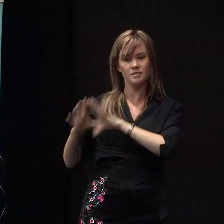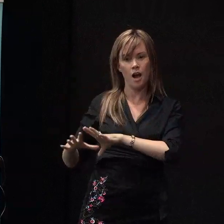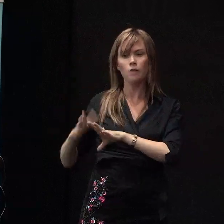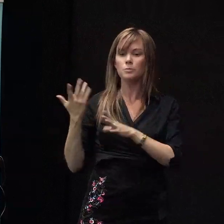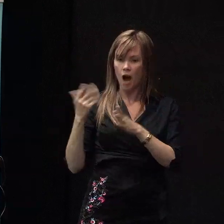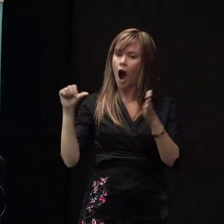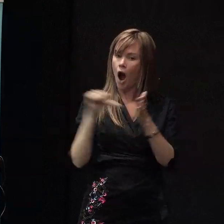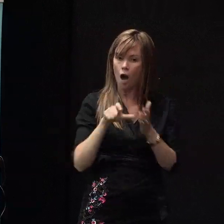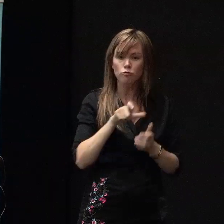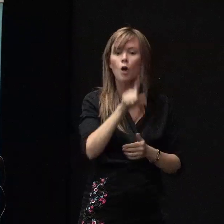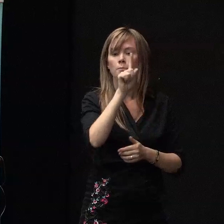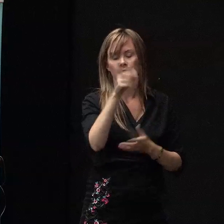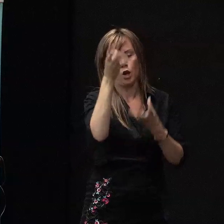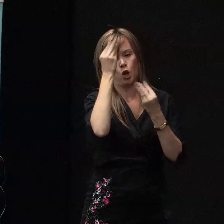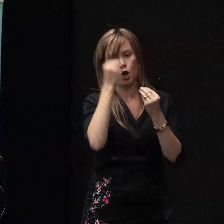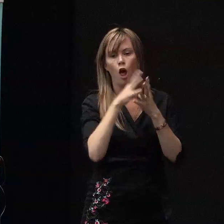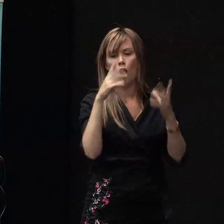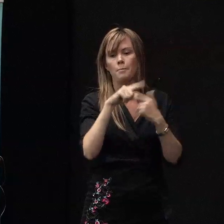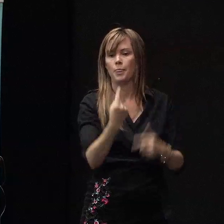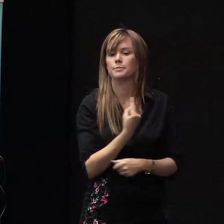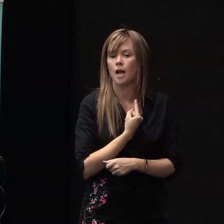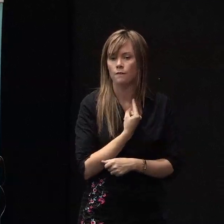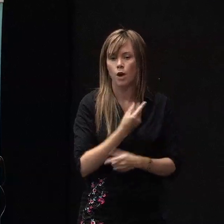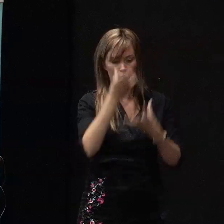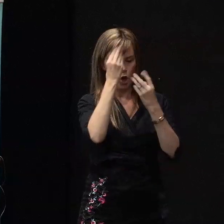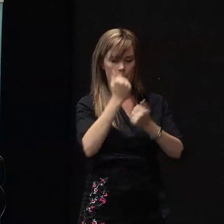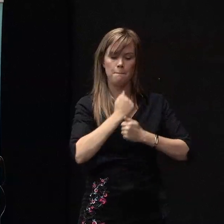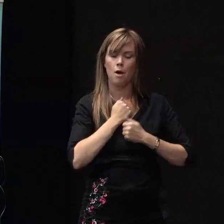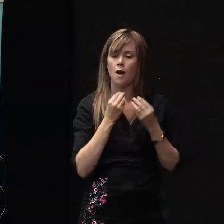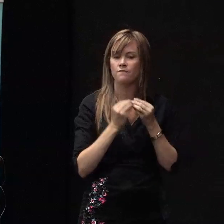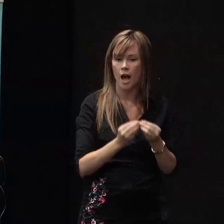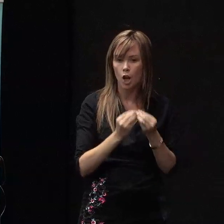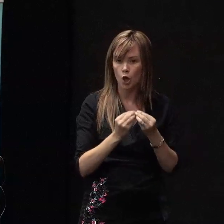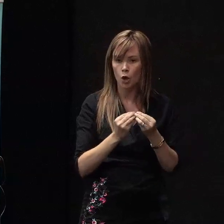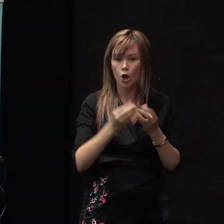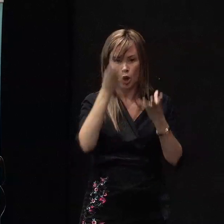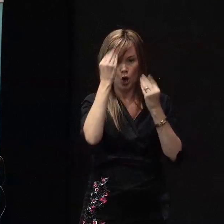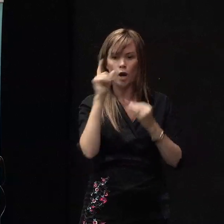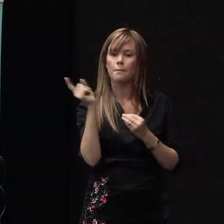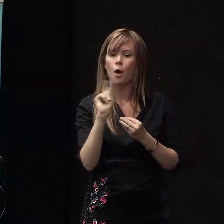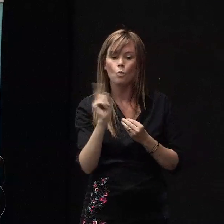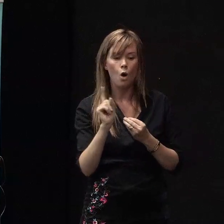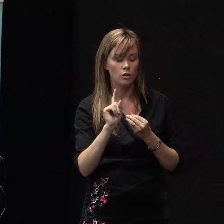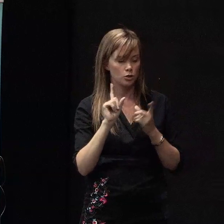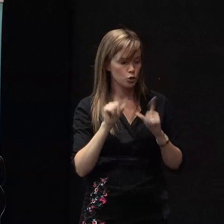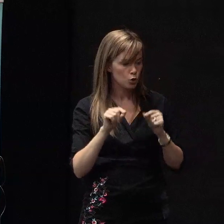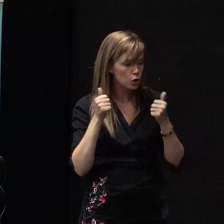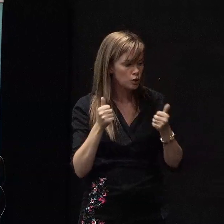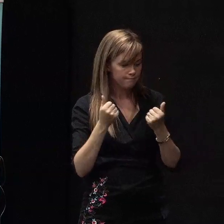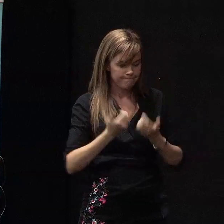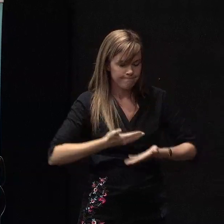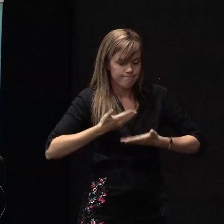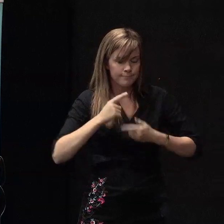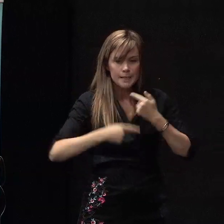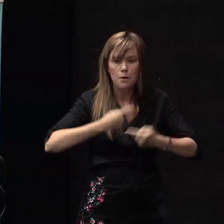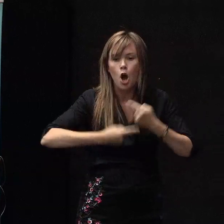that they learned a lot about themselves and what they value and what really sustains them and nourishes them and what their priorities are during that